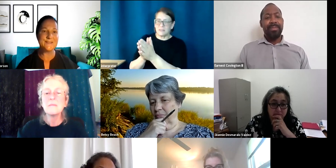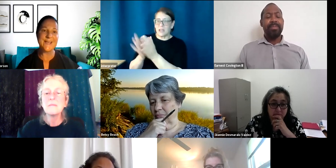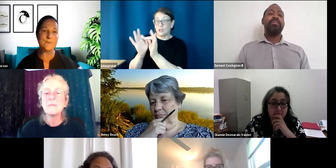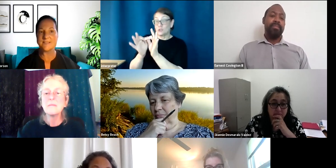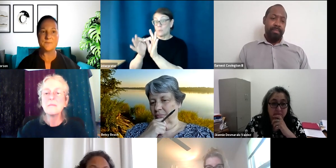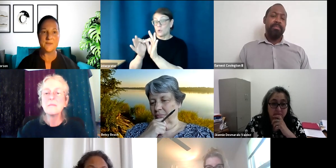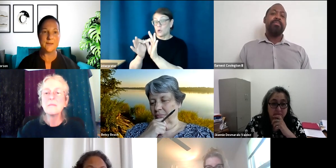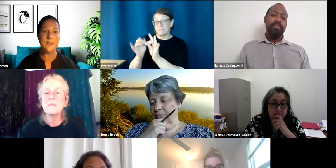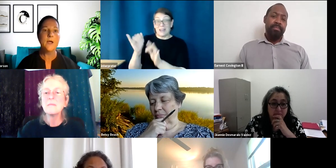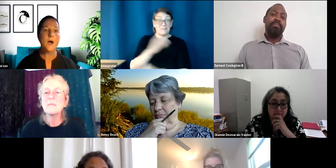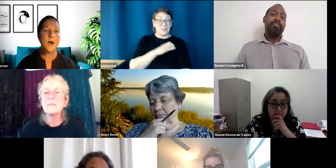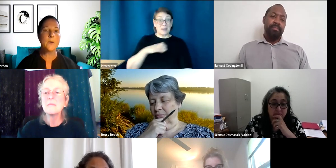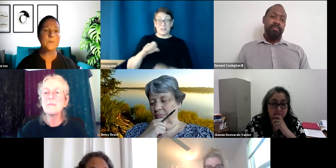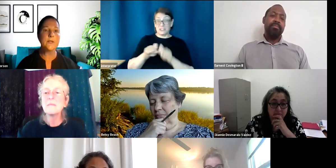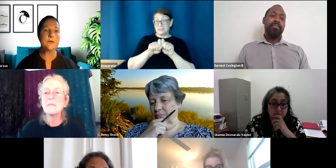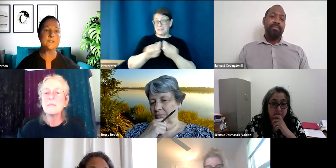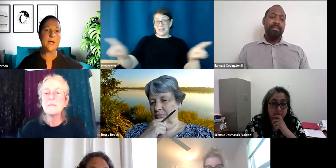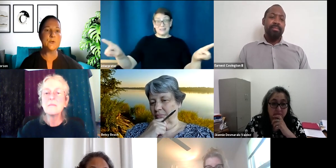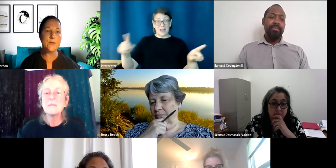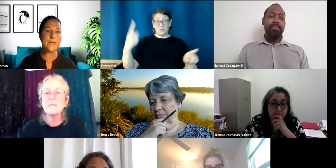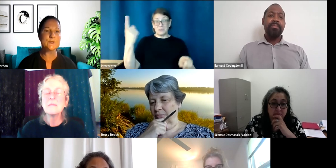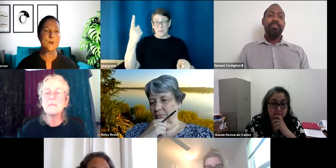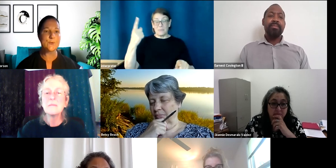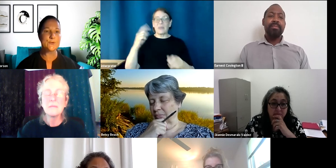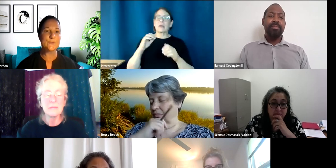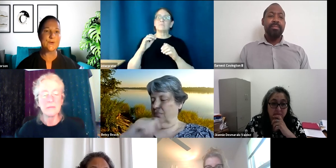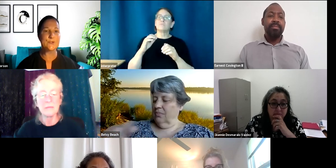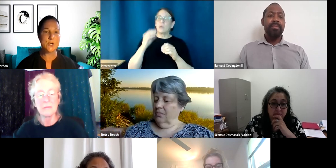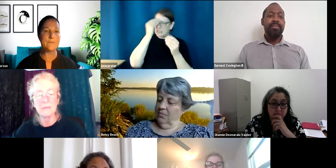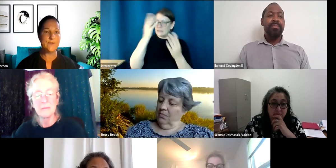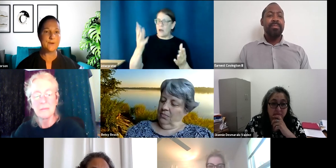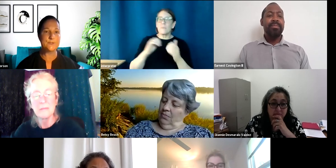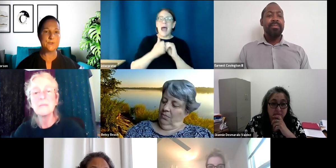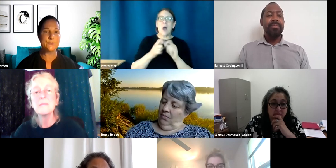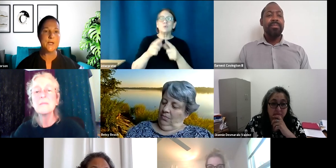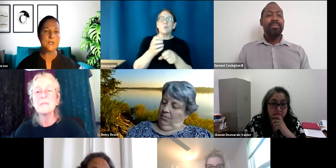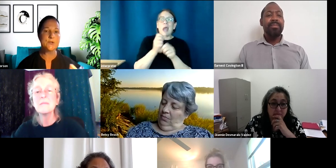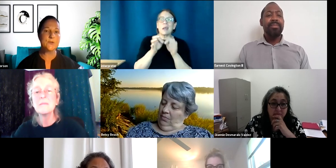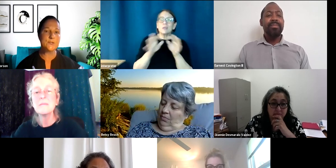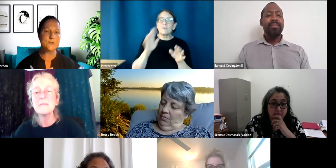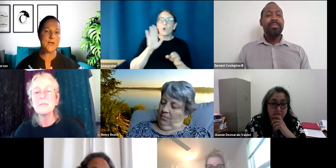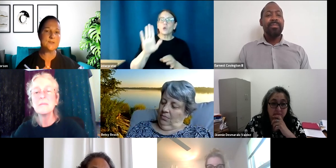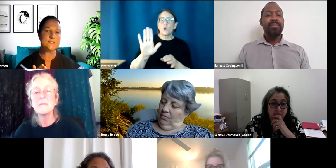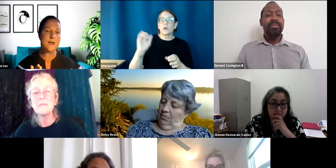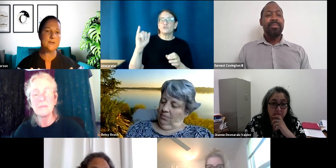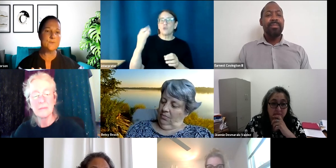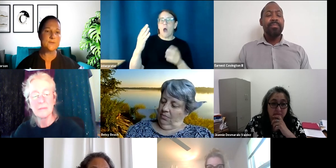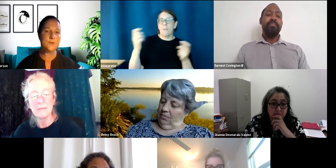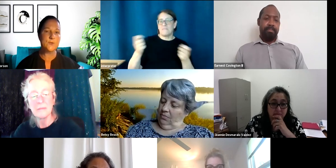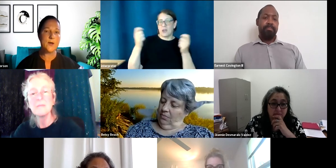sends out something. Um, here's how you get interpreters for your job fair too. So, so that's kind of what the